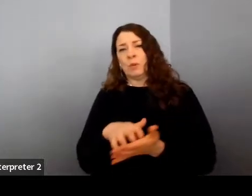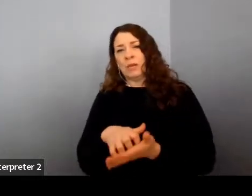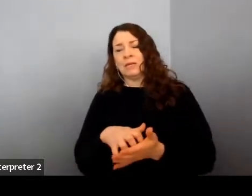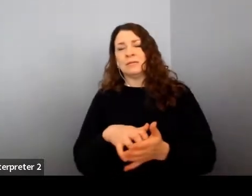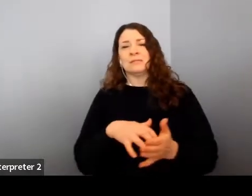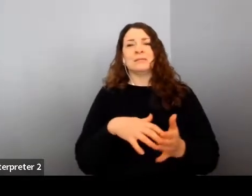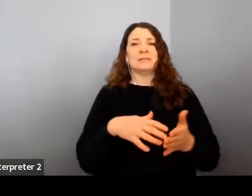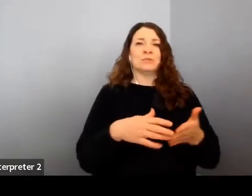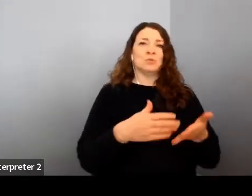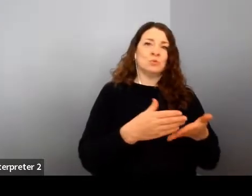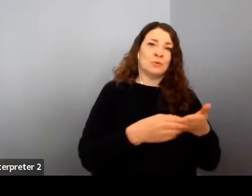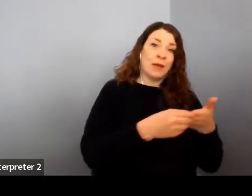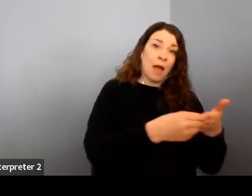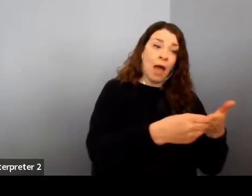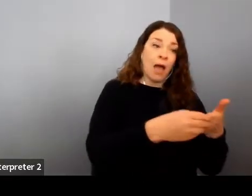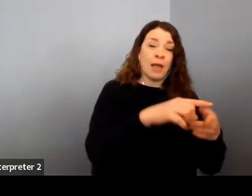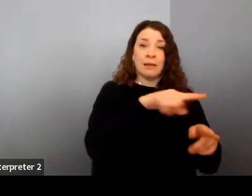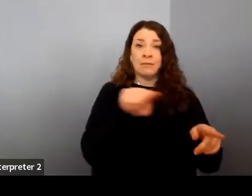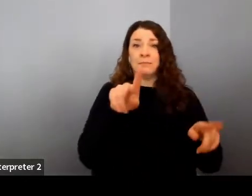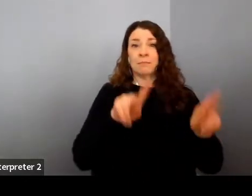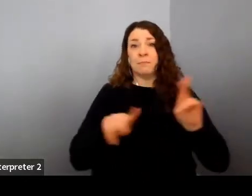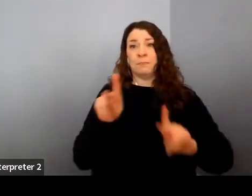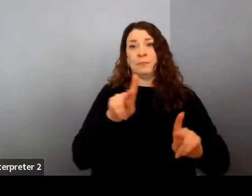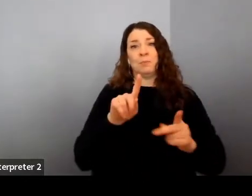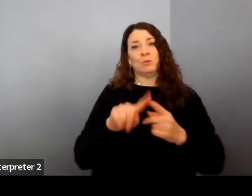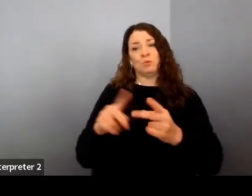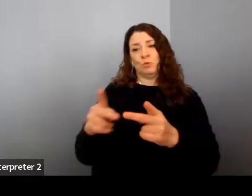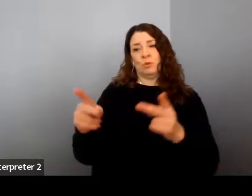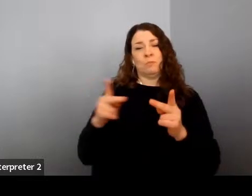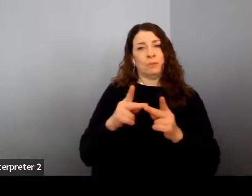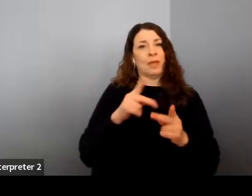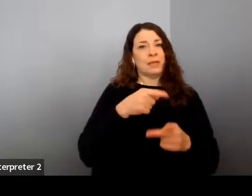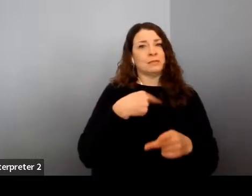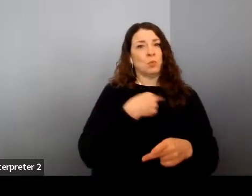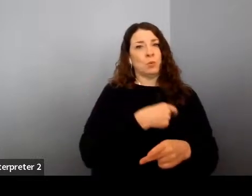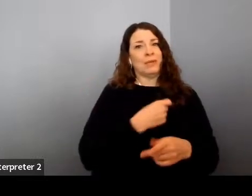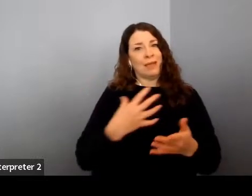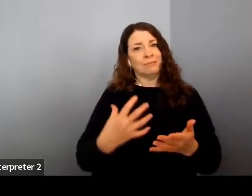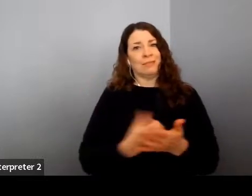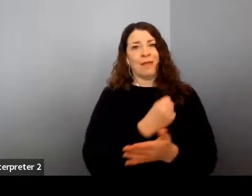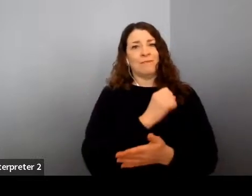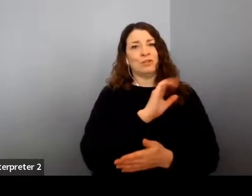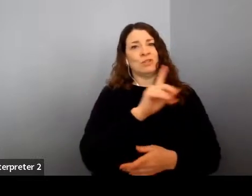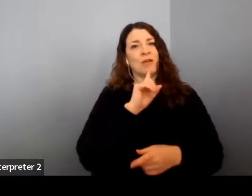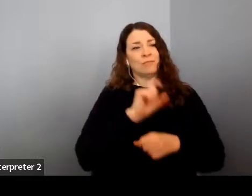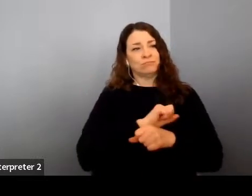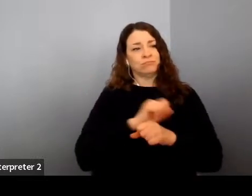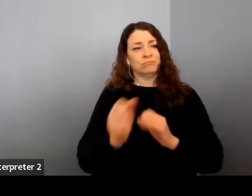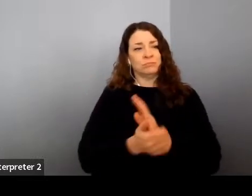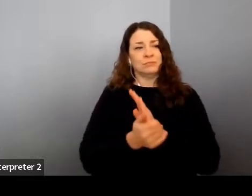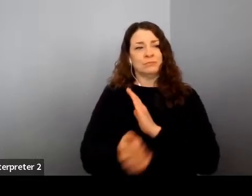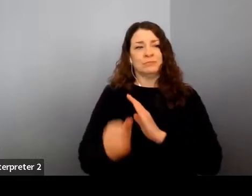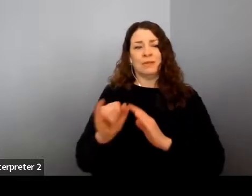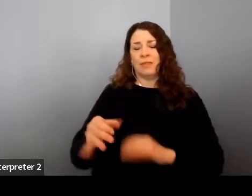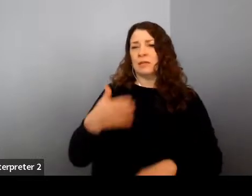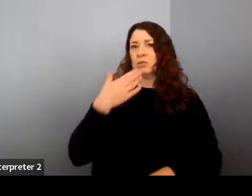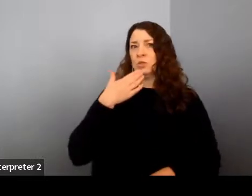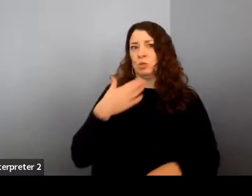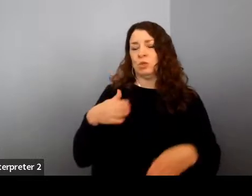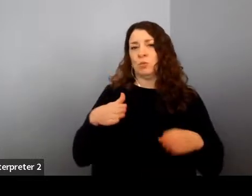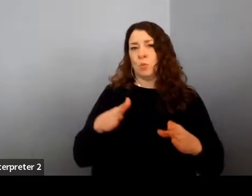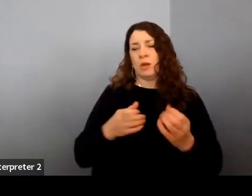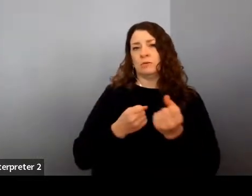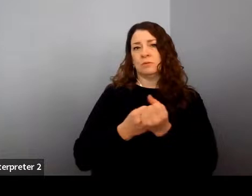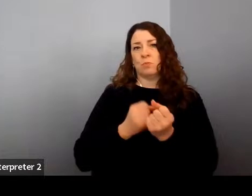and point them to the places where their skills are going to be maximally leveraged. And I think that's a really helpful way to support your workforce and